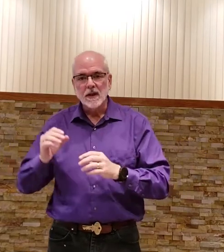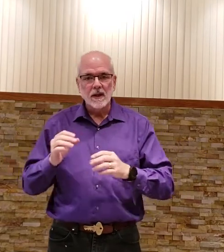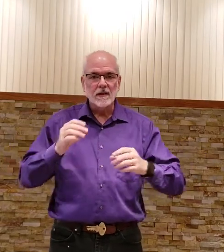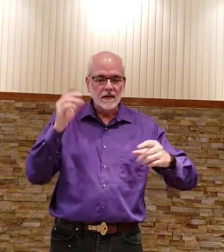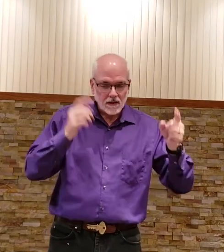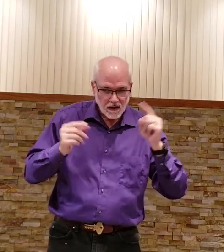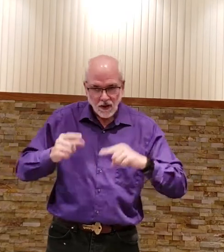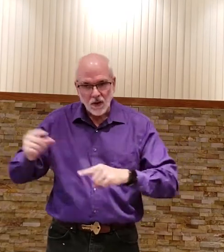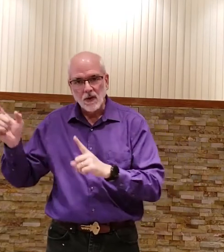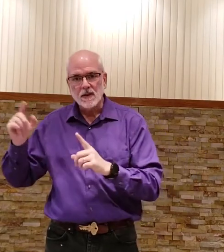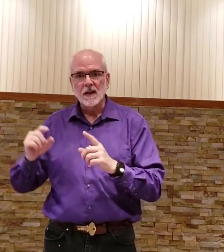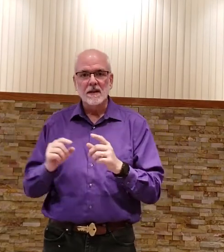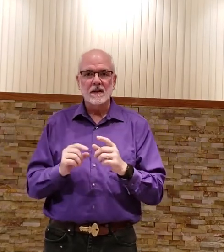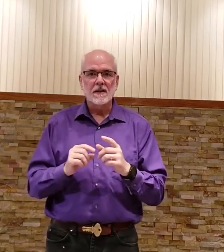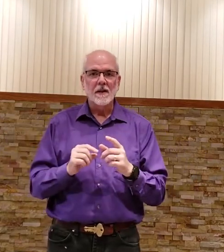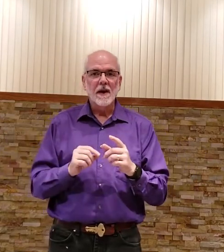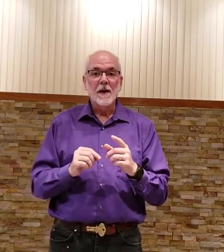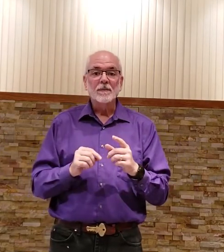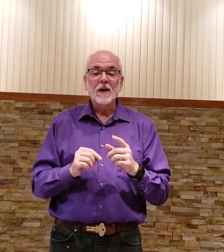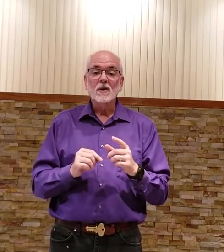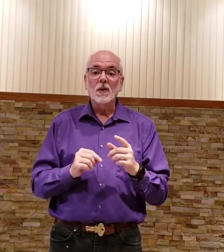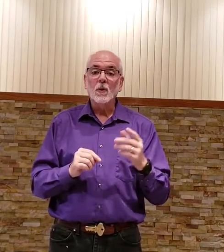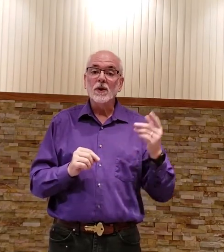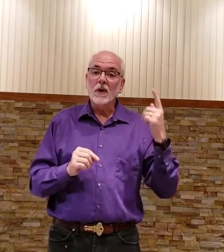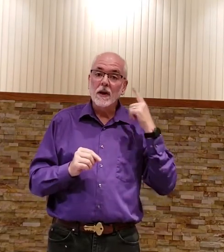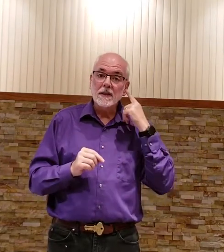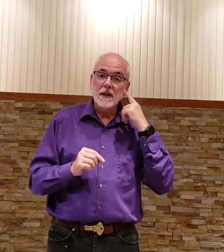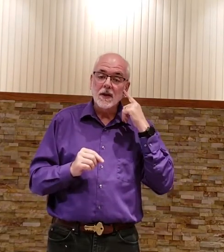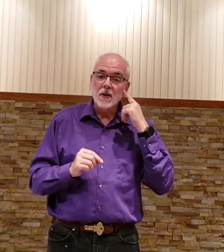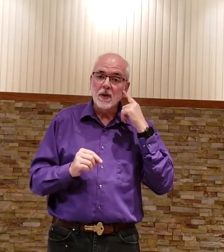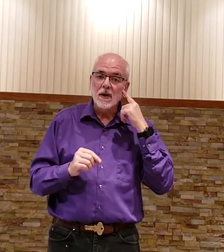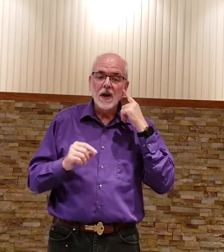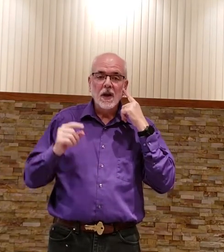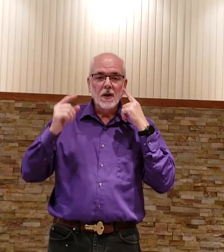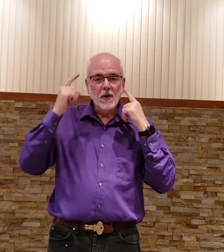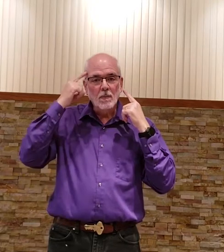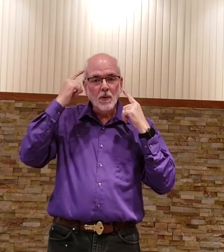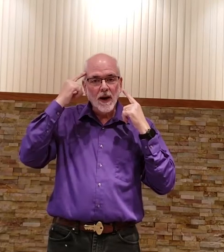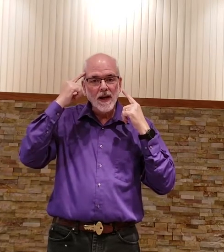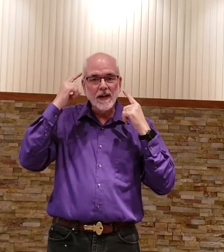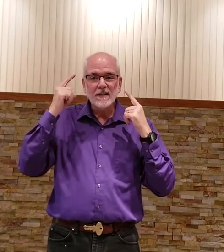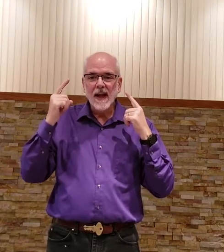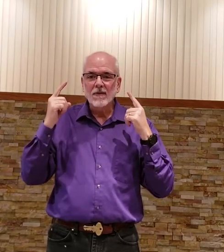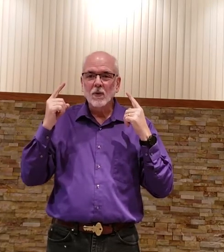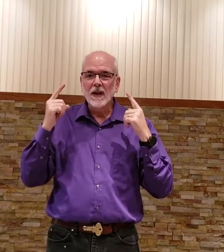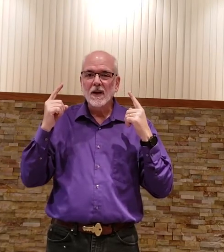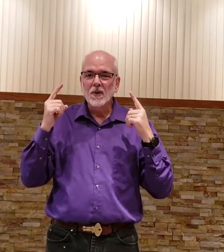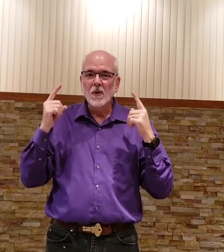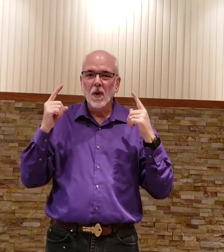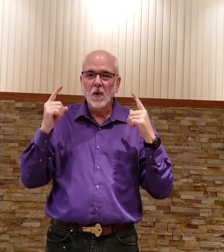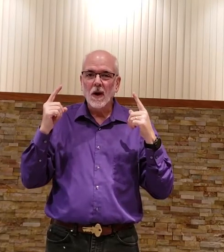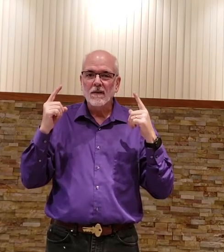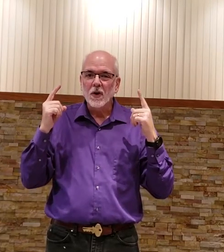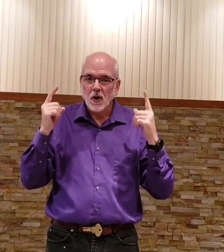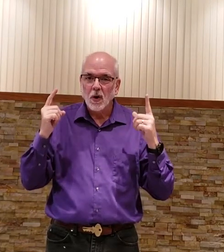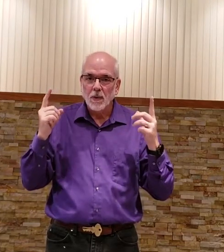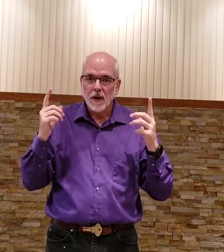sentences do the sentences so that when you're listening to it you're brain doesn't have to really do a whole lot of interpreting